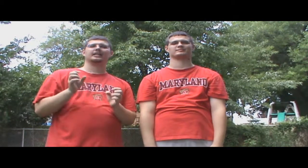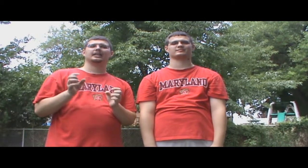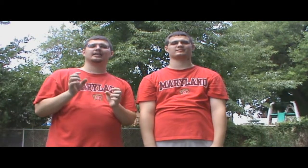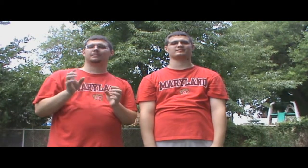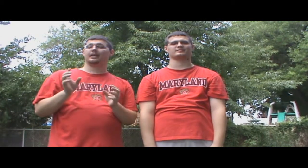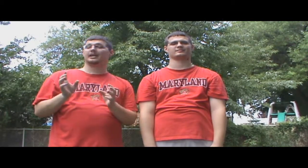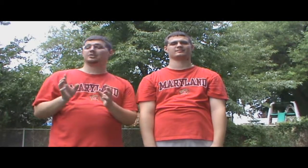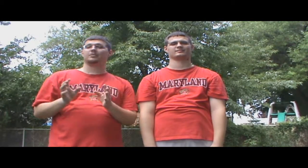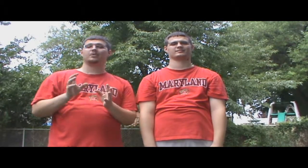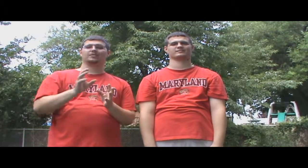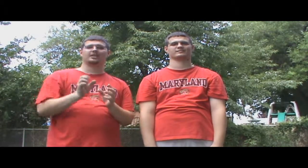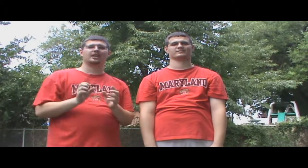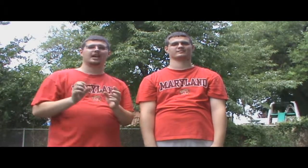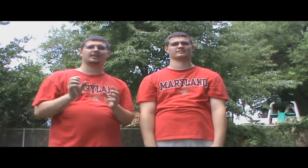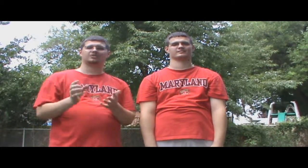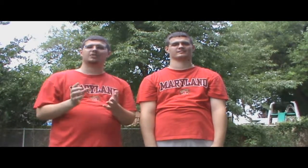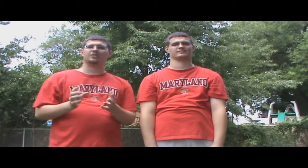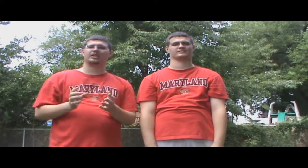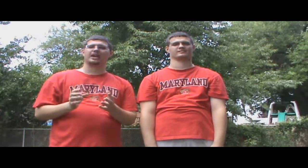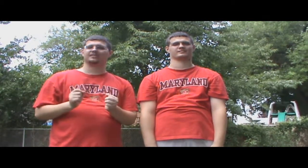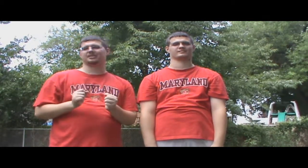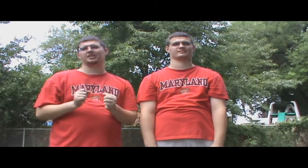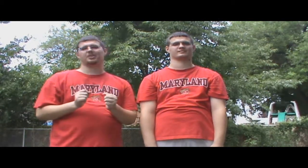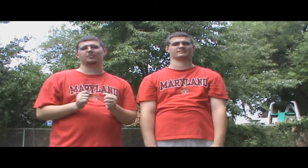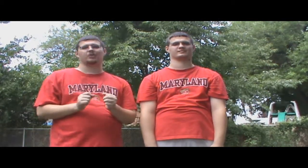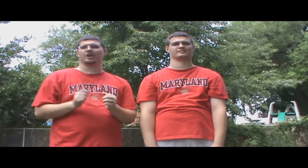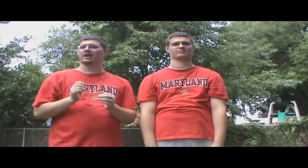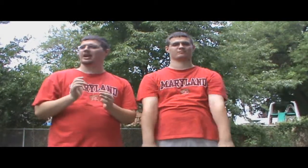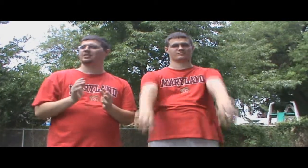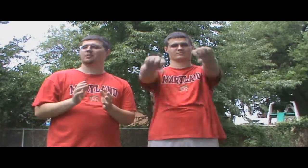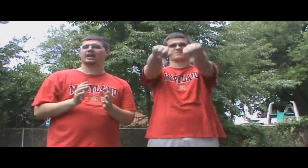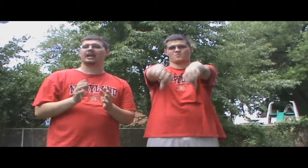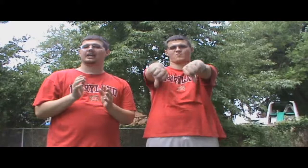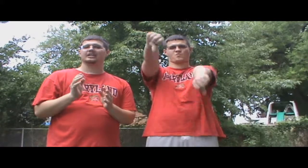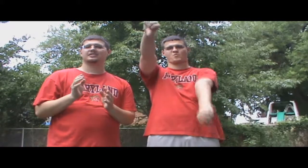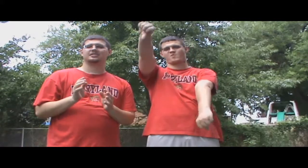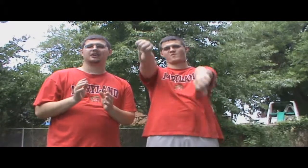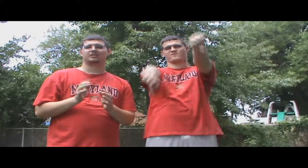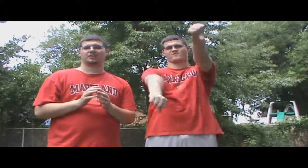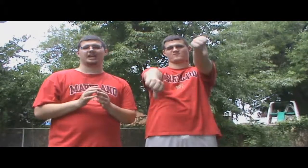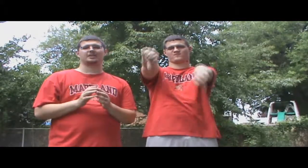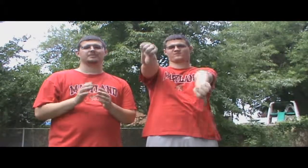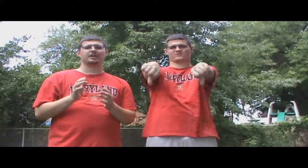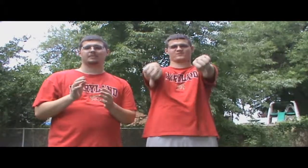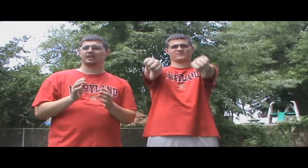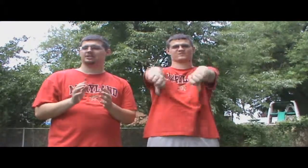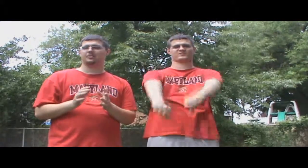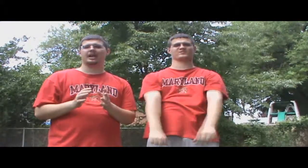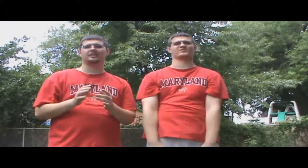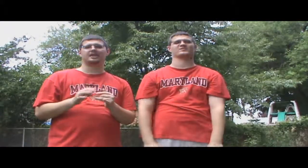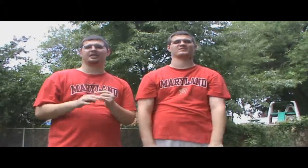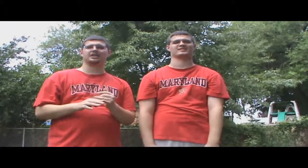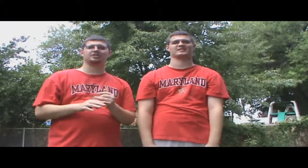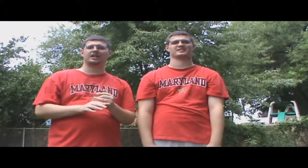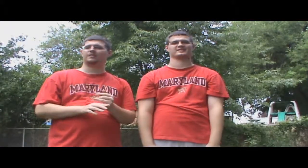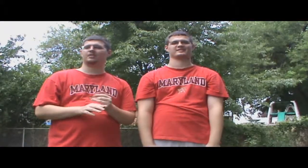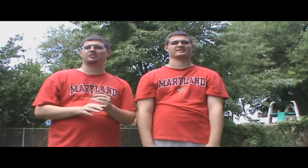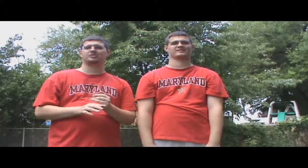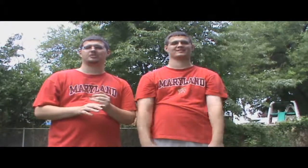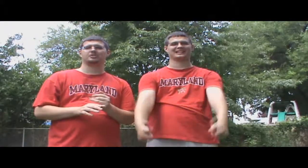the PS Move and the Kinect, there's no really games out there no more. And the Wii sucks for games. I mean, in Japan, they have an HD version, which